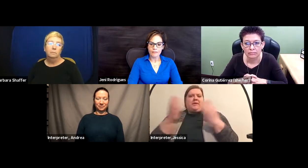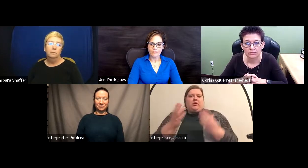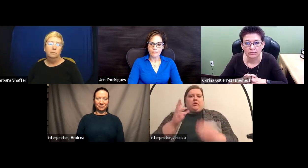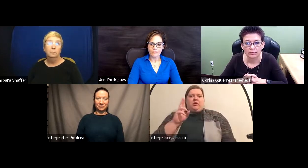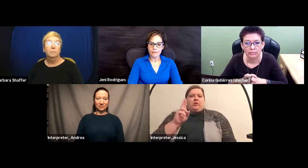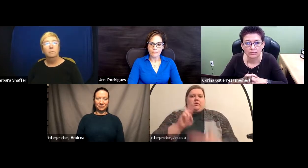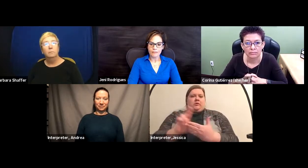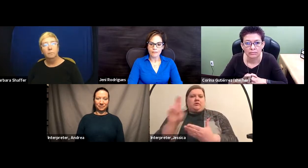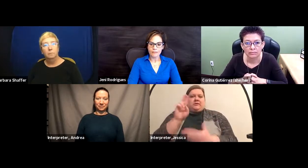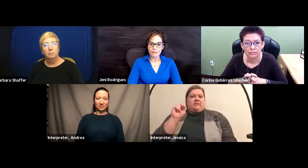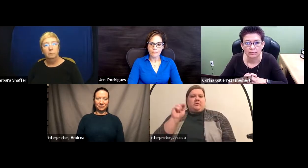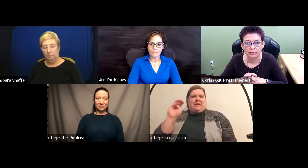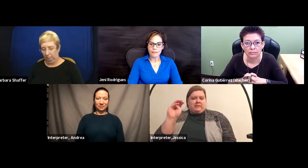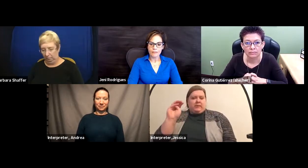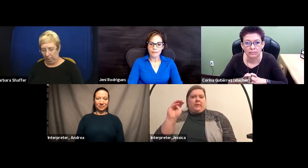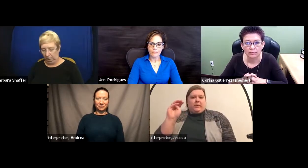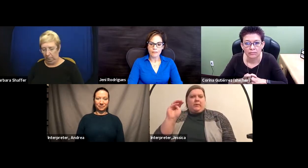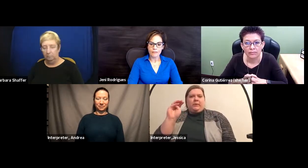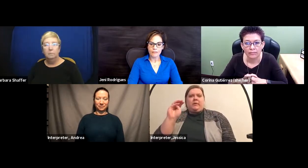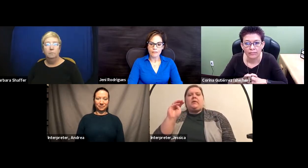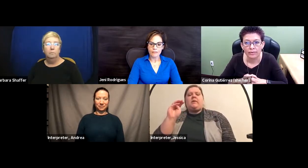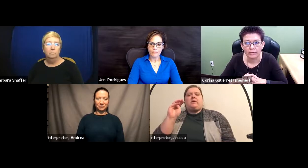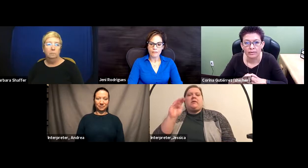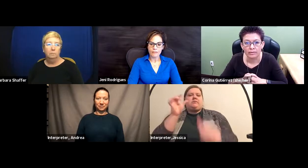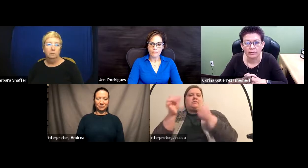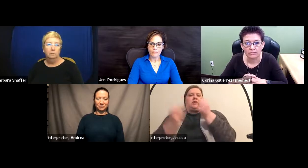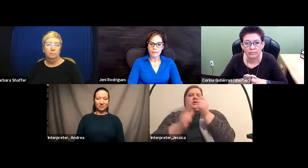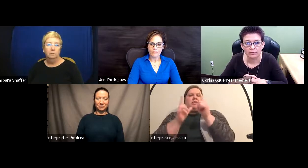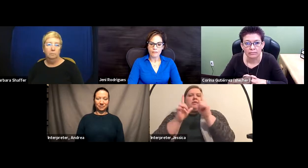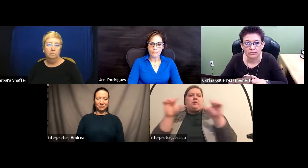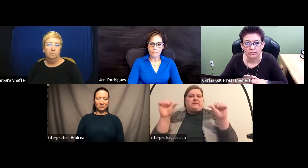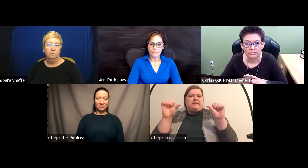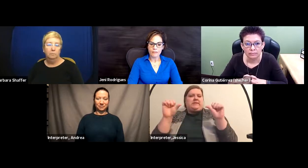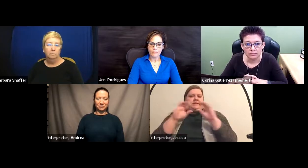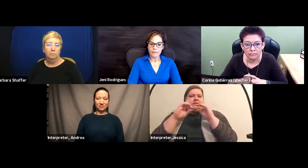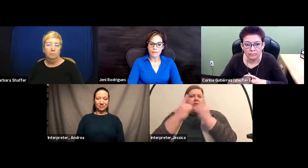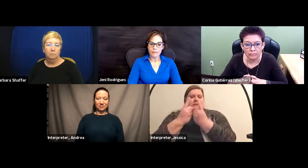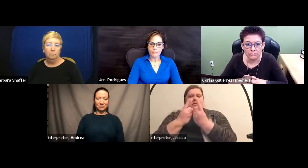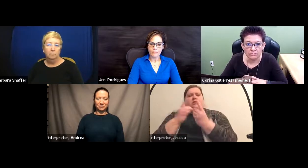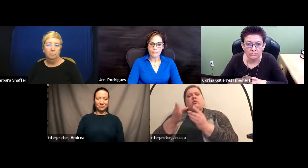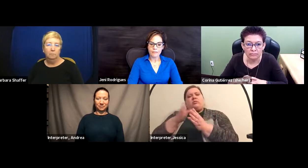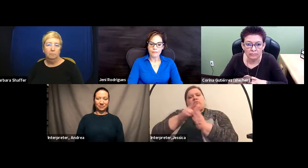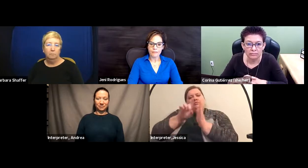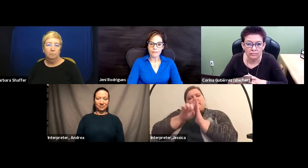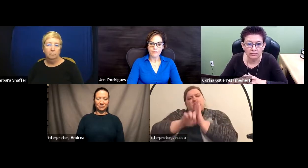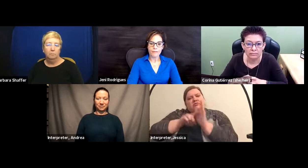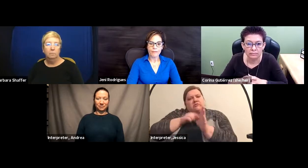research interests include the grammaticalization of signed languages, as well as intersubjectivity in discourse